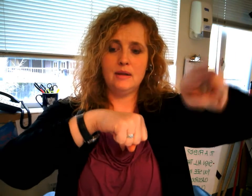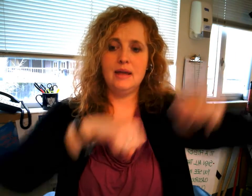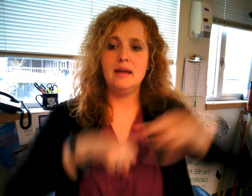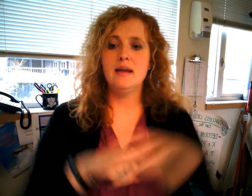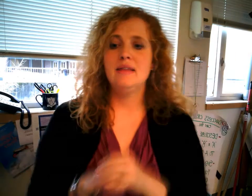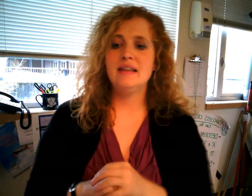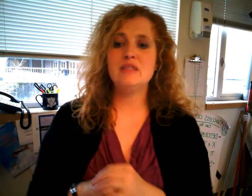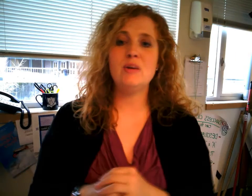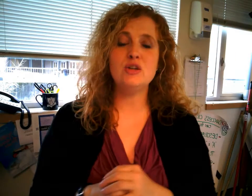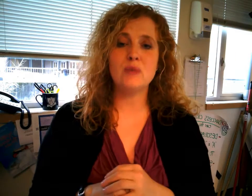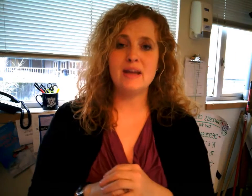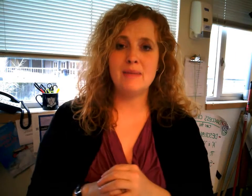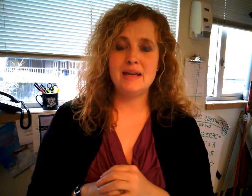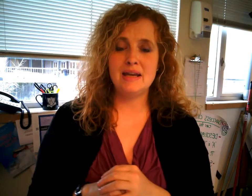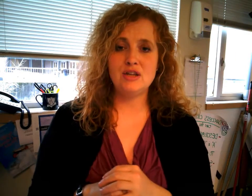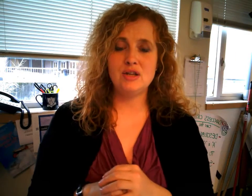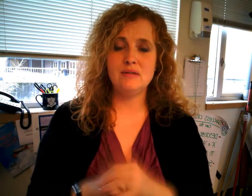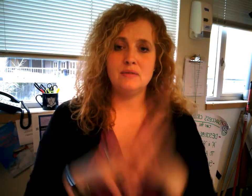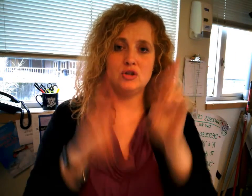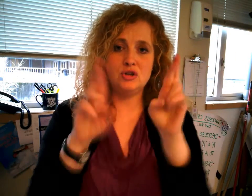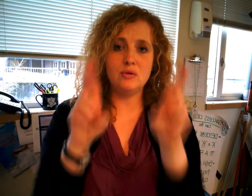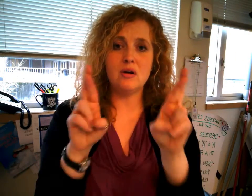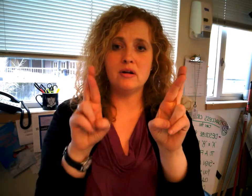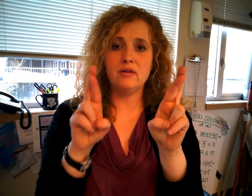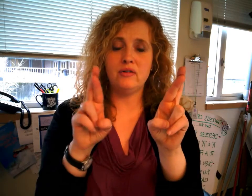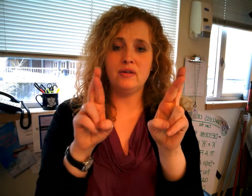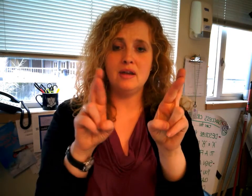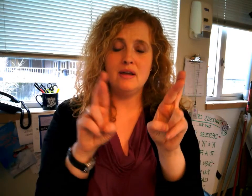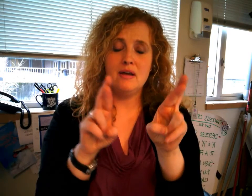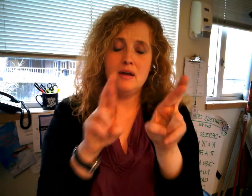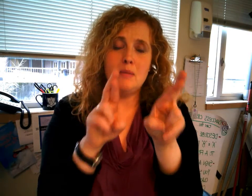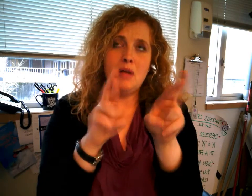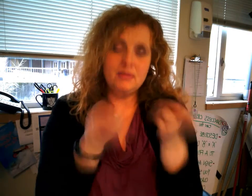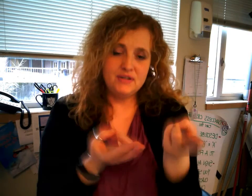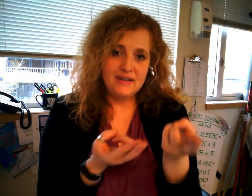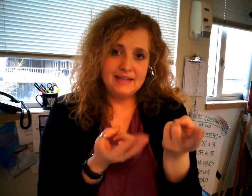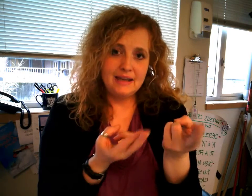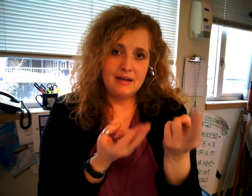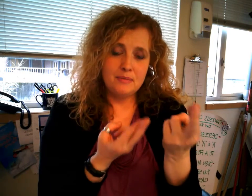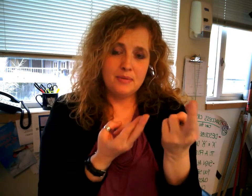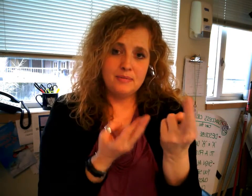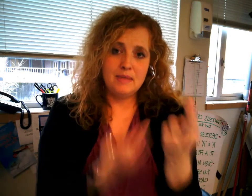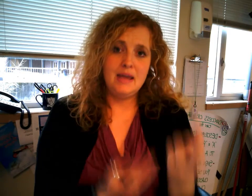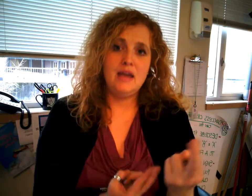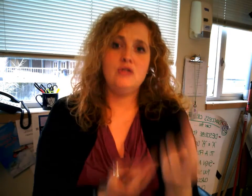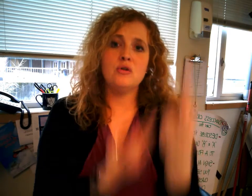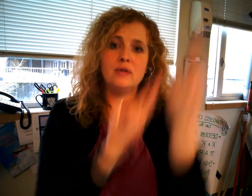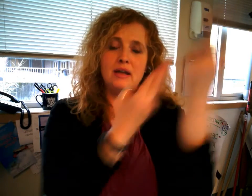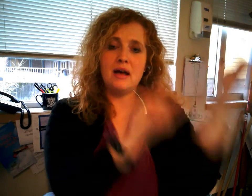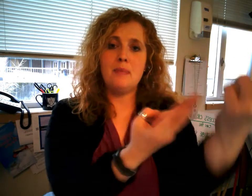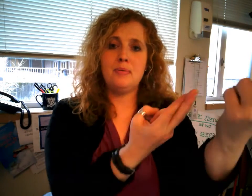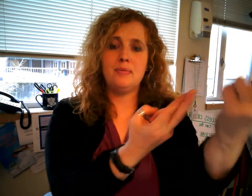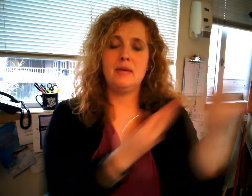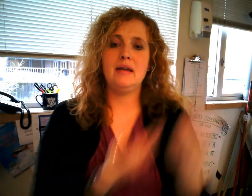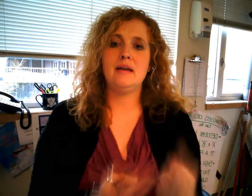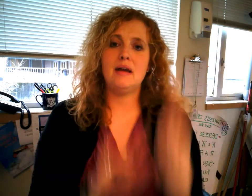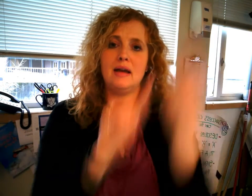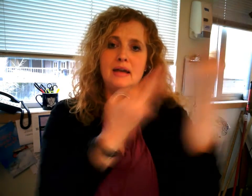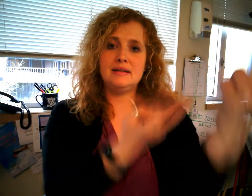next one is recommendation two R's palms facing up and you're going up and to the